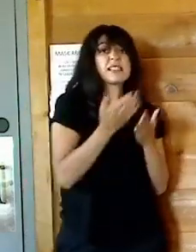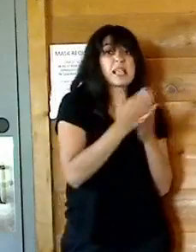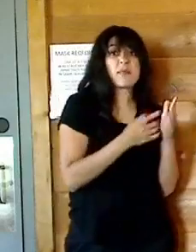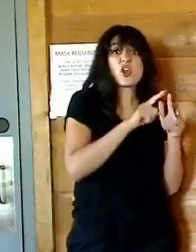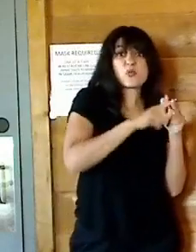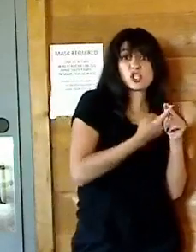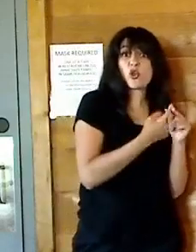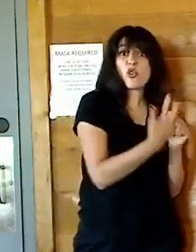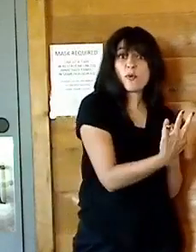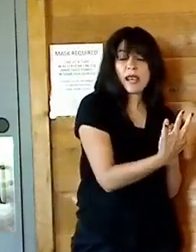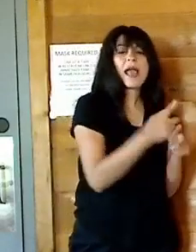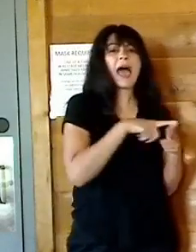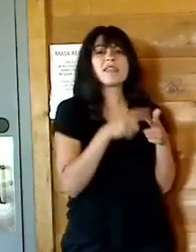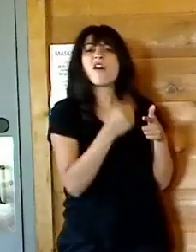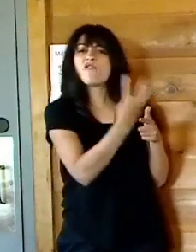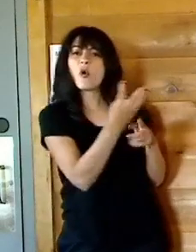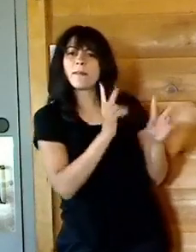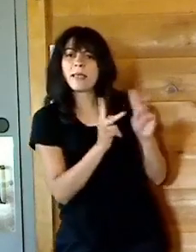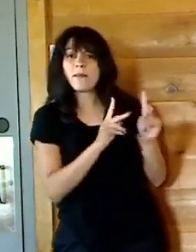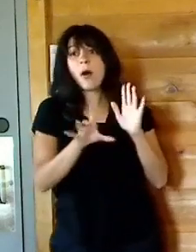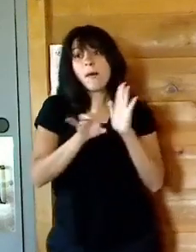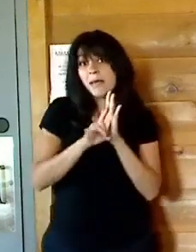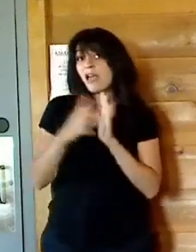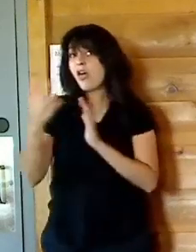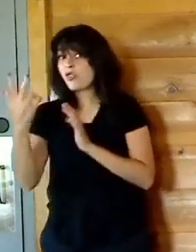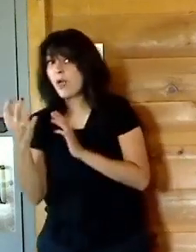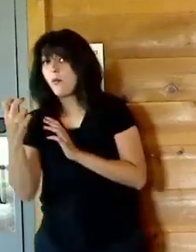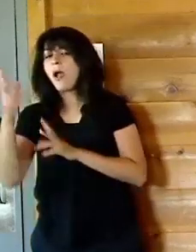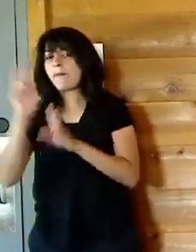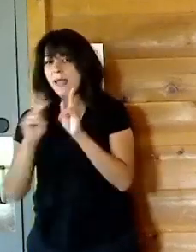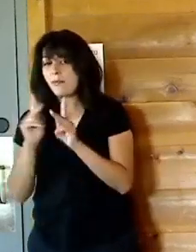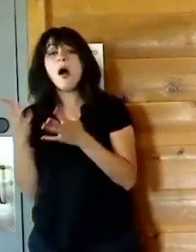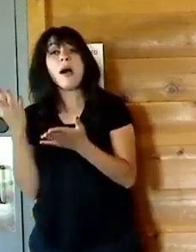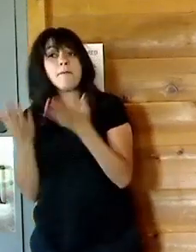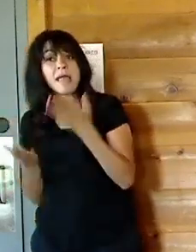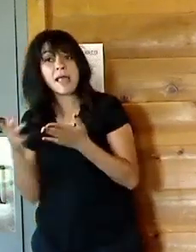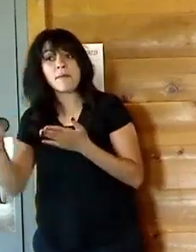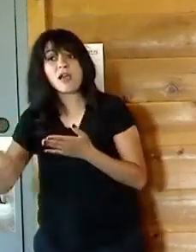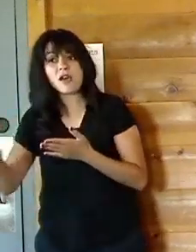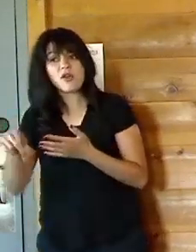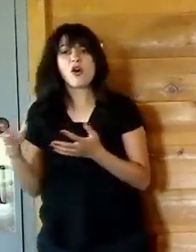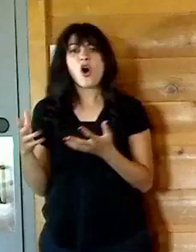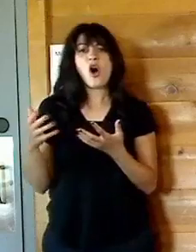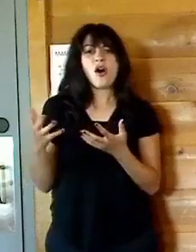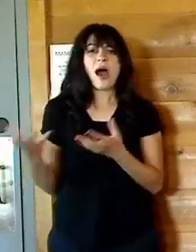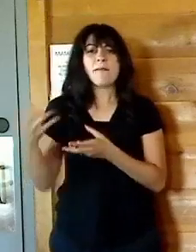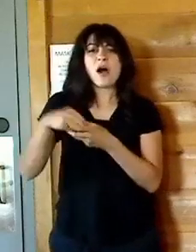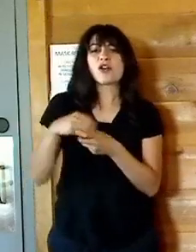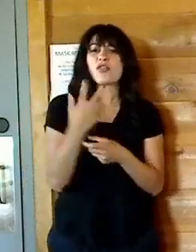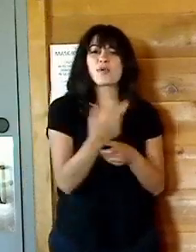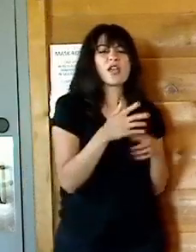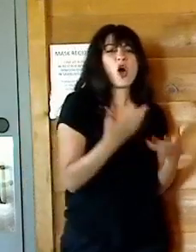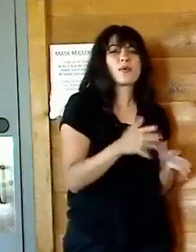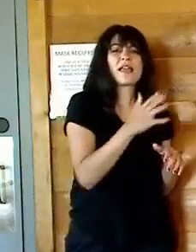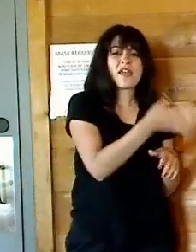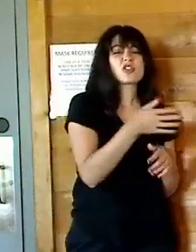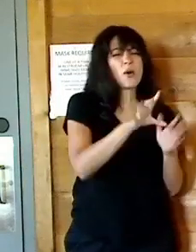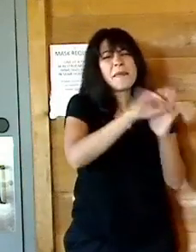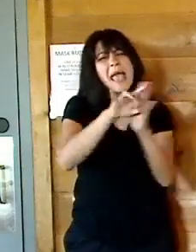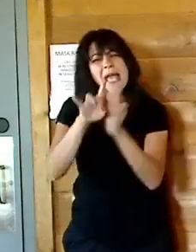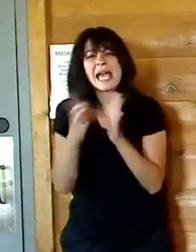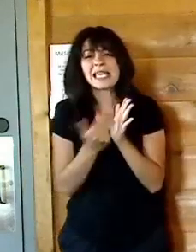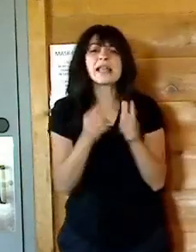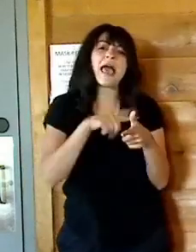and then those four people will select another three people who could be among the, the three that were already there and then they'll get back to work. Um,